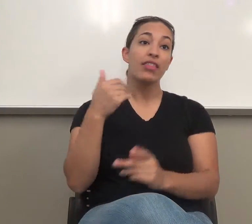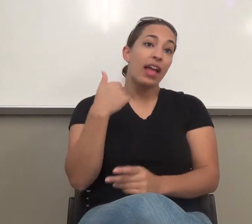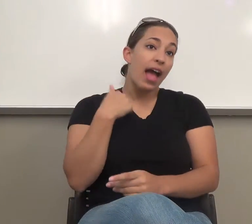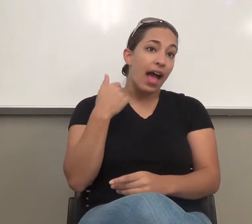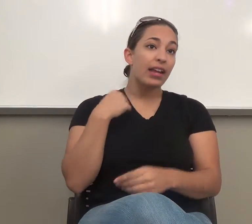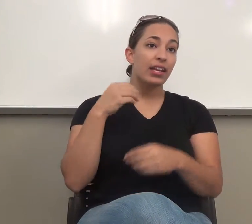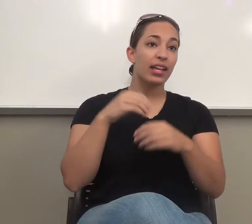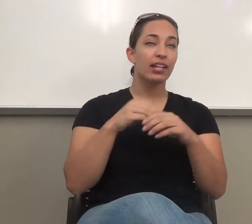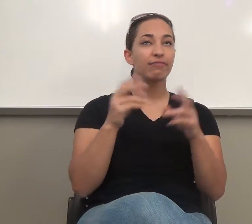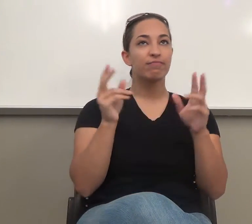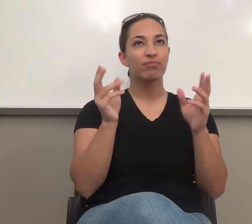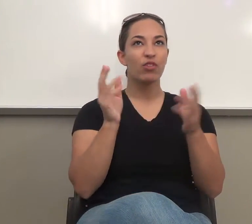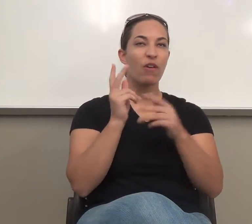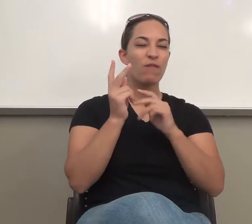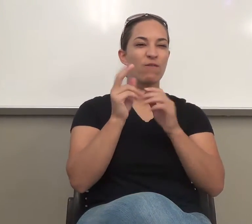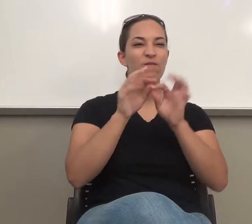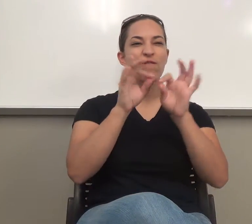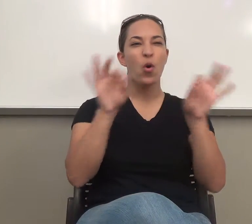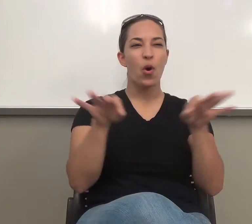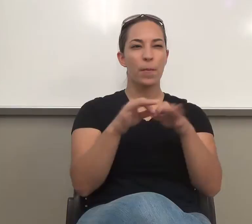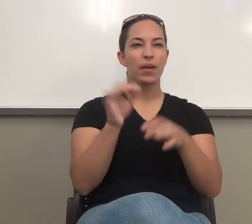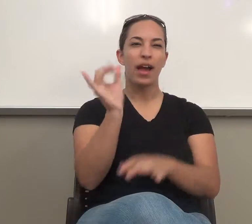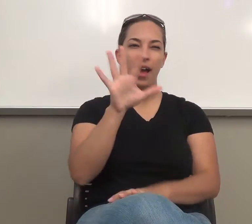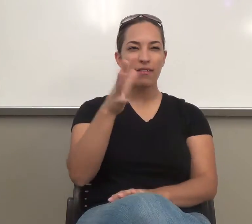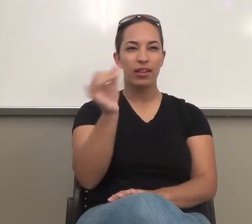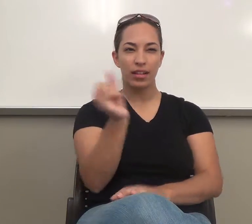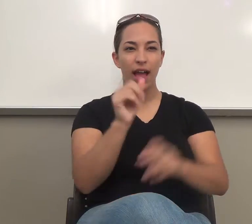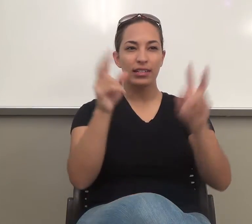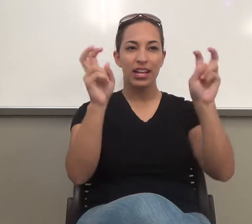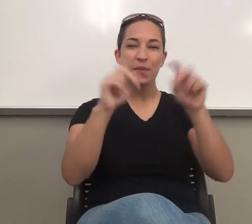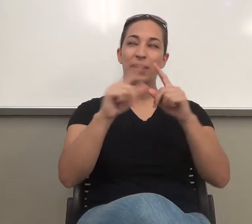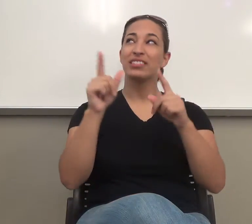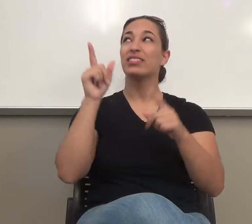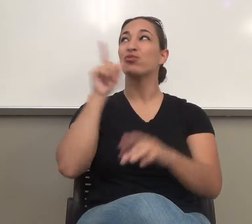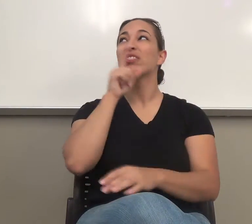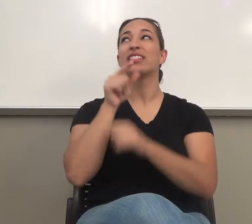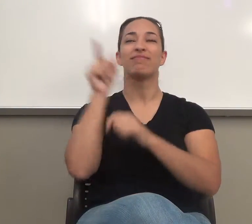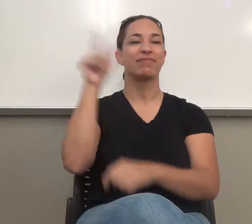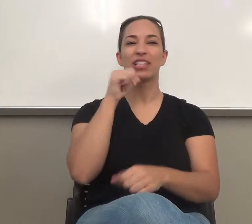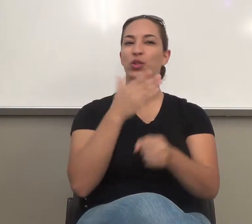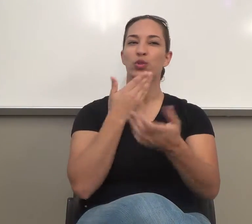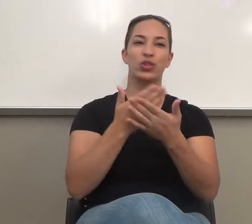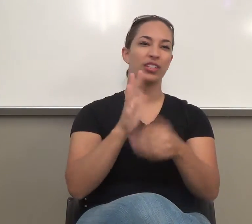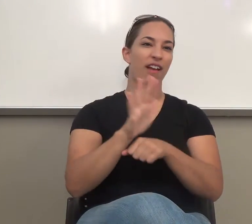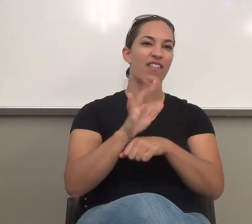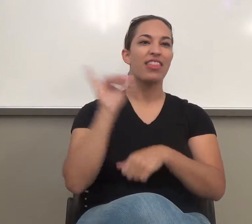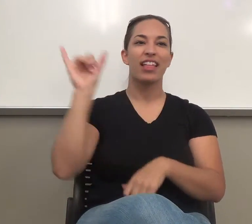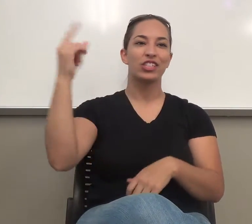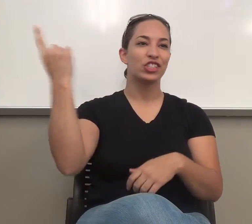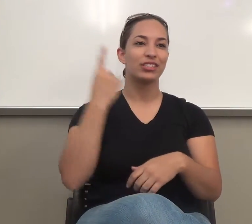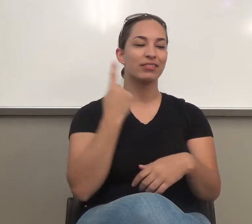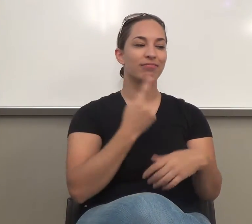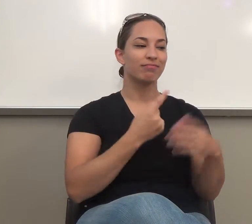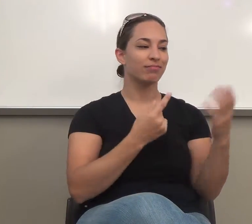form of a title, which is good, but actually that's not the, that's just the assignment. I want your own title.